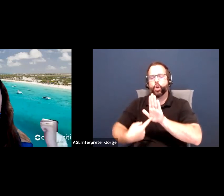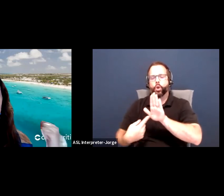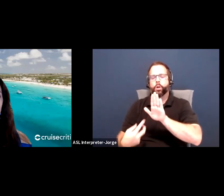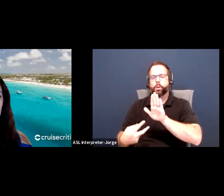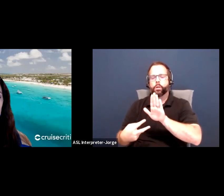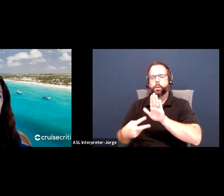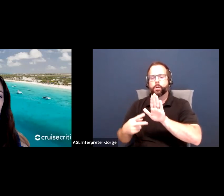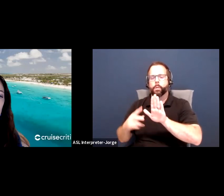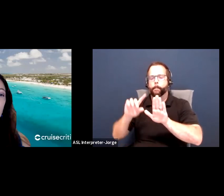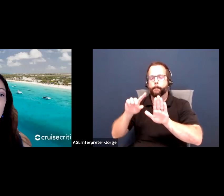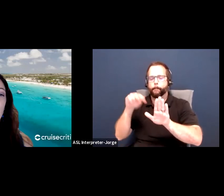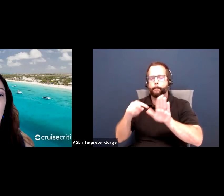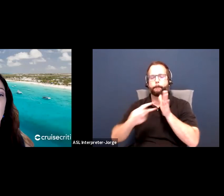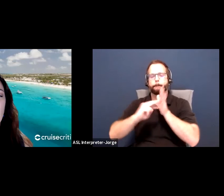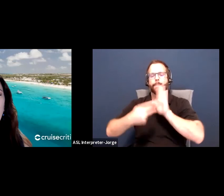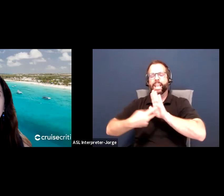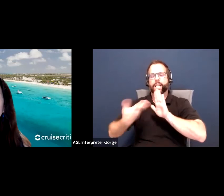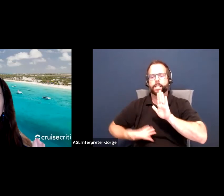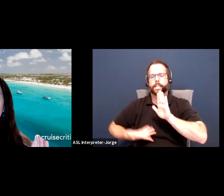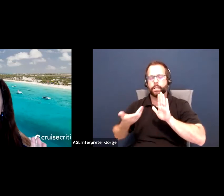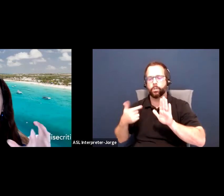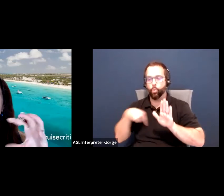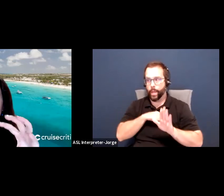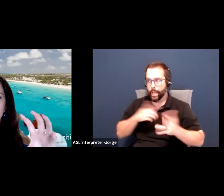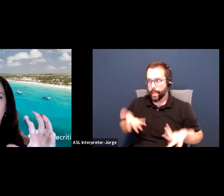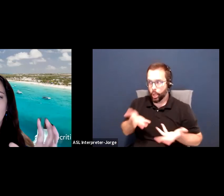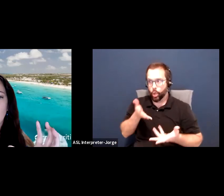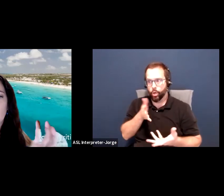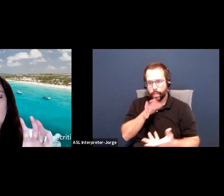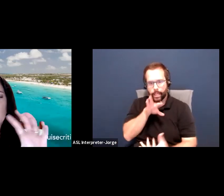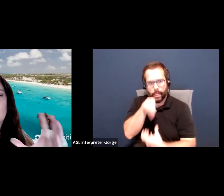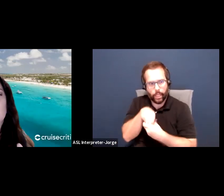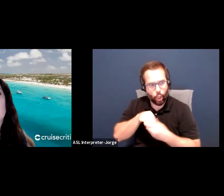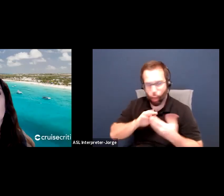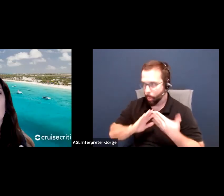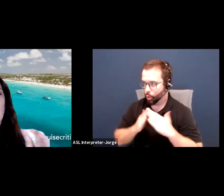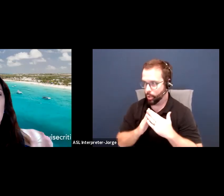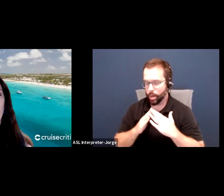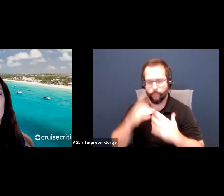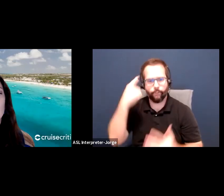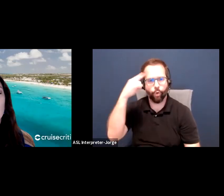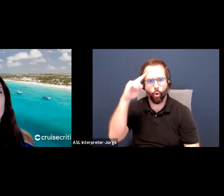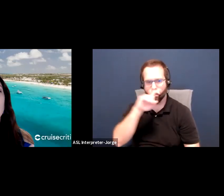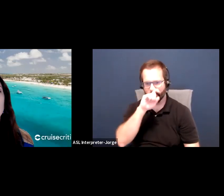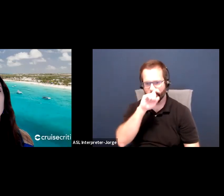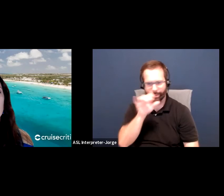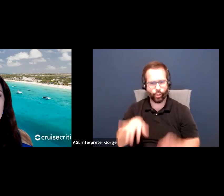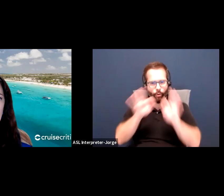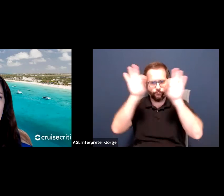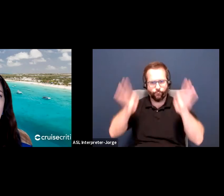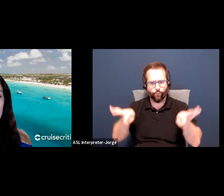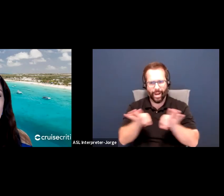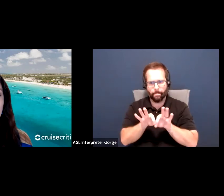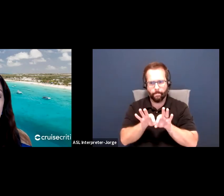community because we exist. And that is where you're framing, you know, the framing and finishing part of the house. It's what makes you